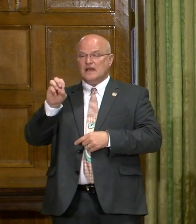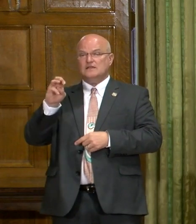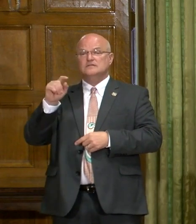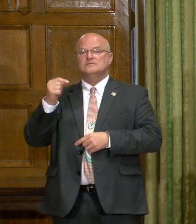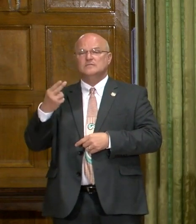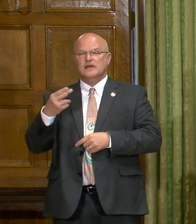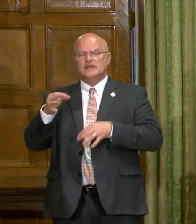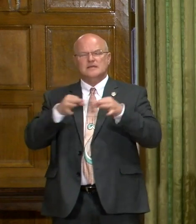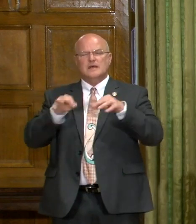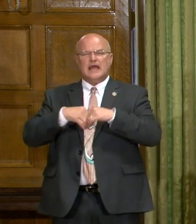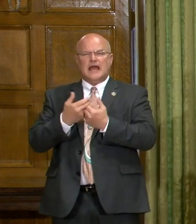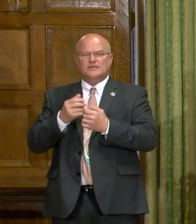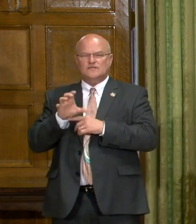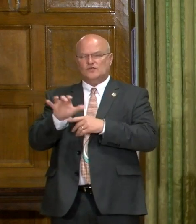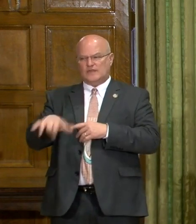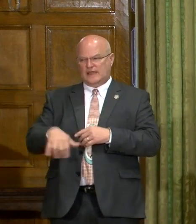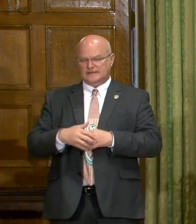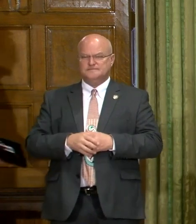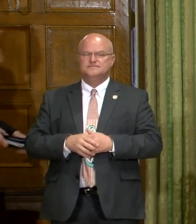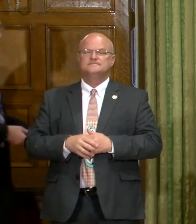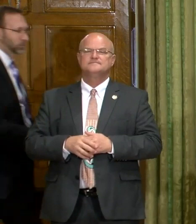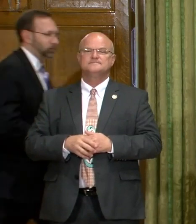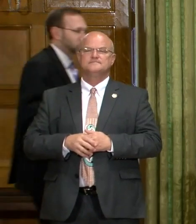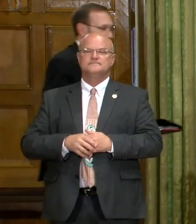why don't you explain how you're going to enforce that?